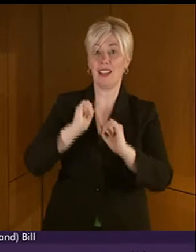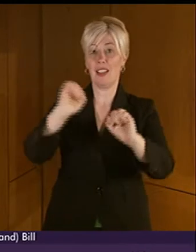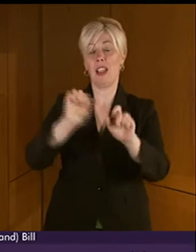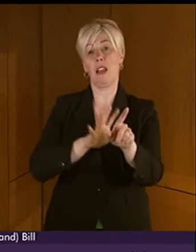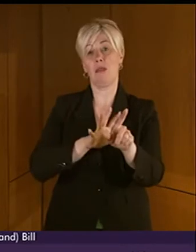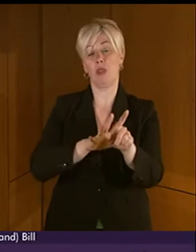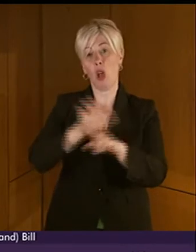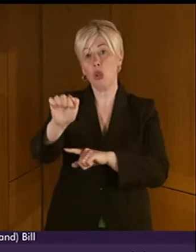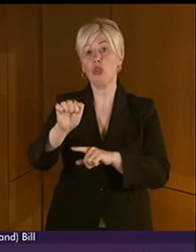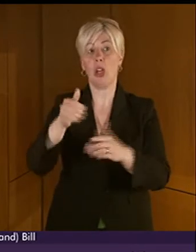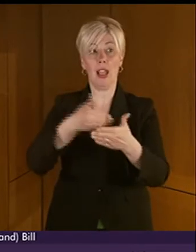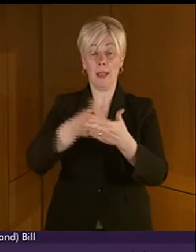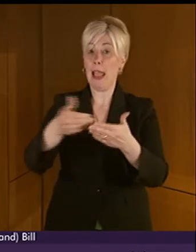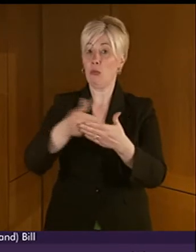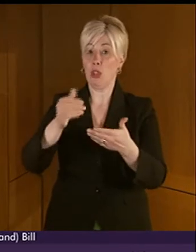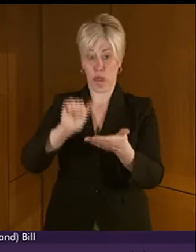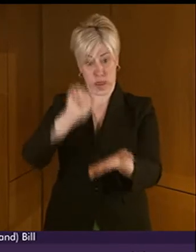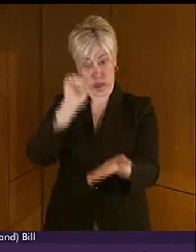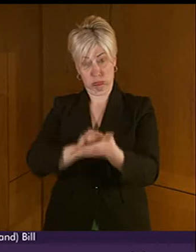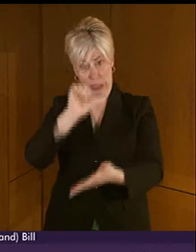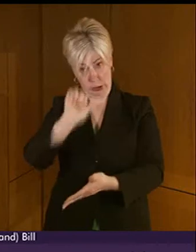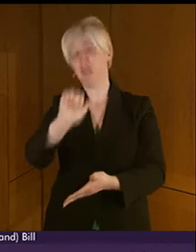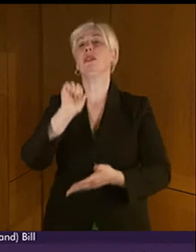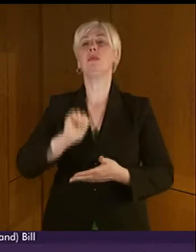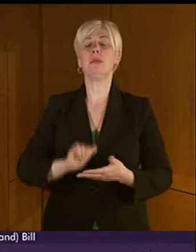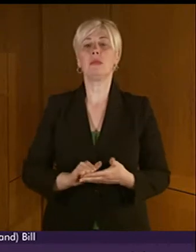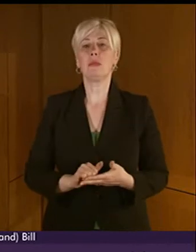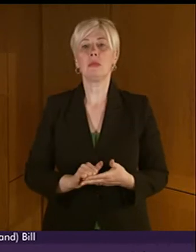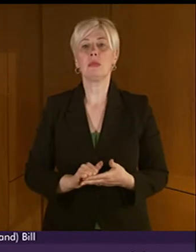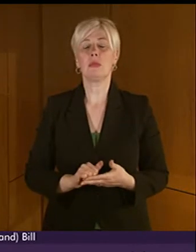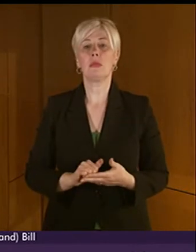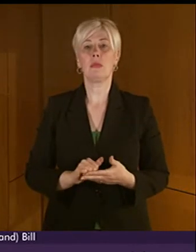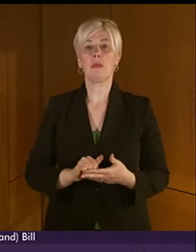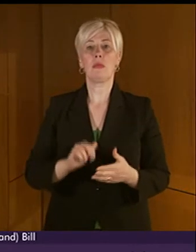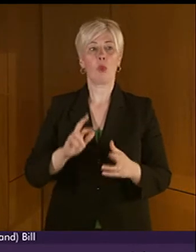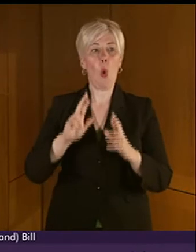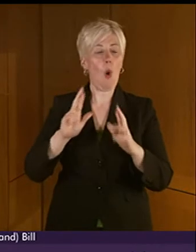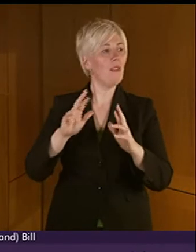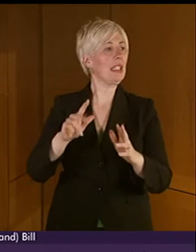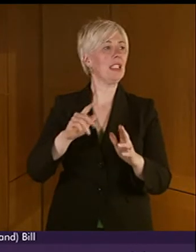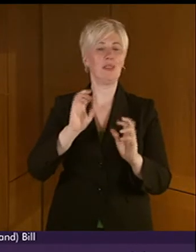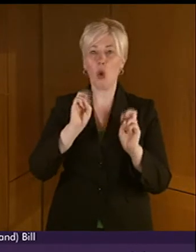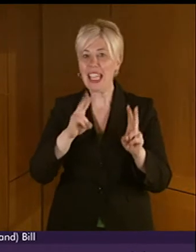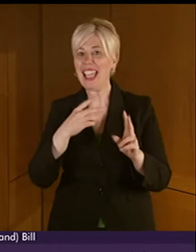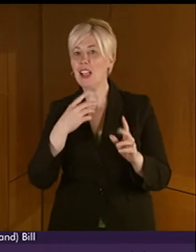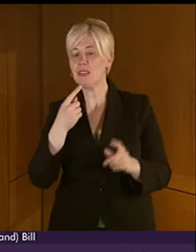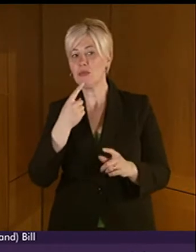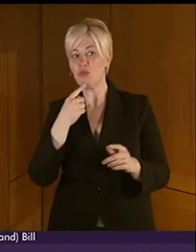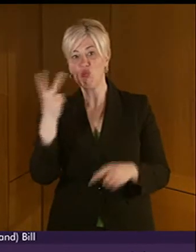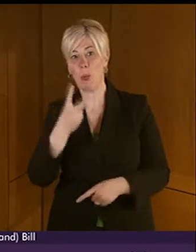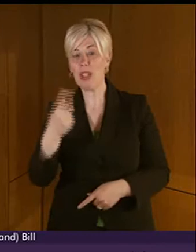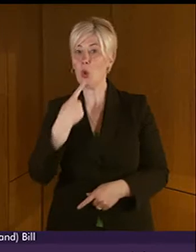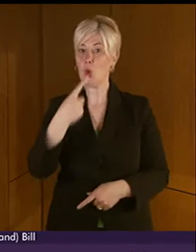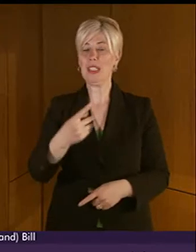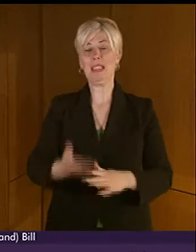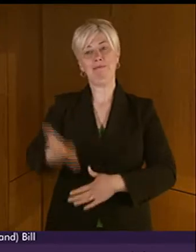I couldn't put it better myself, Minister, and that's why I use that quote today. I hope I haven't stolen your thunder in your speech. But